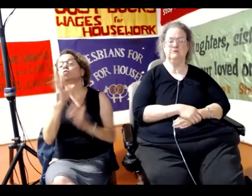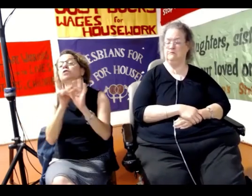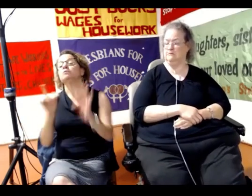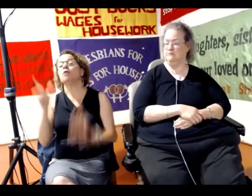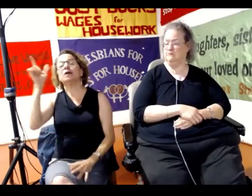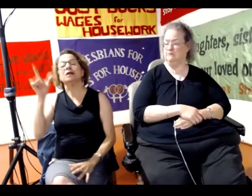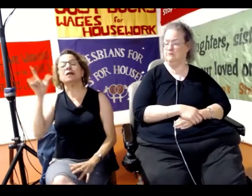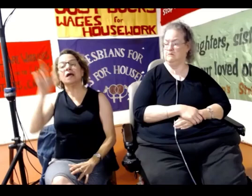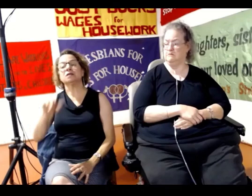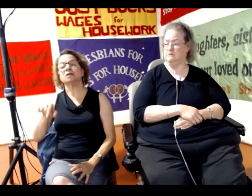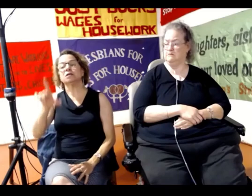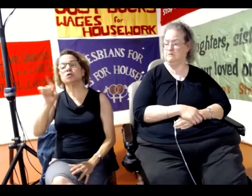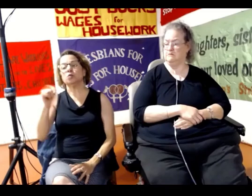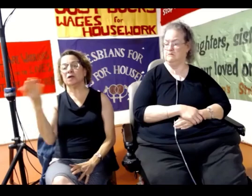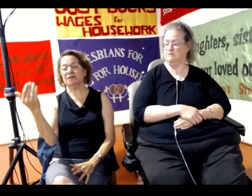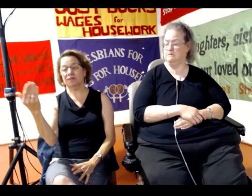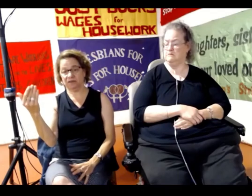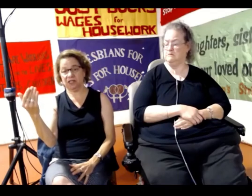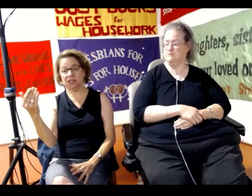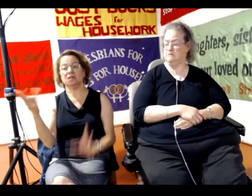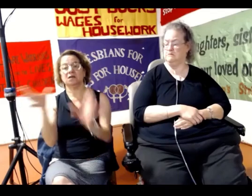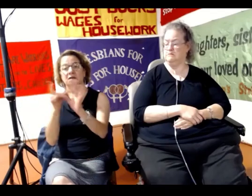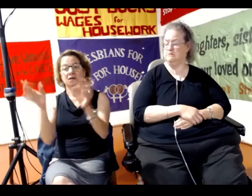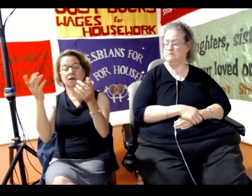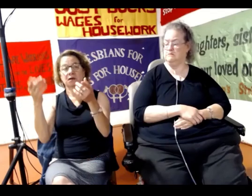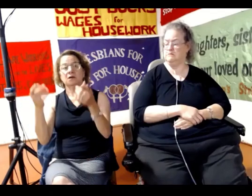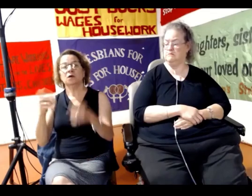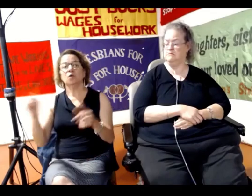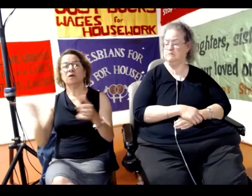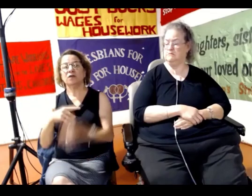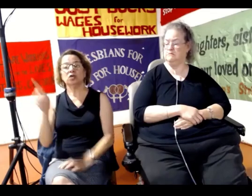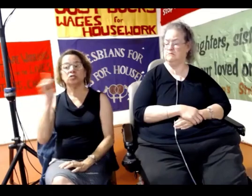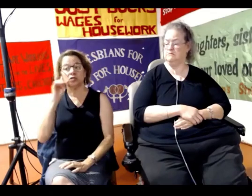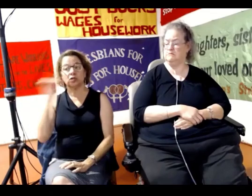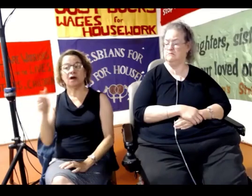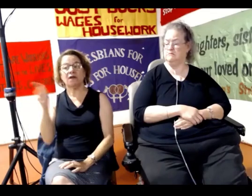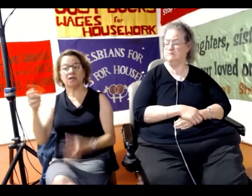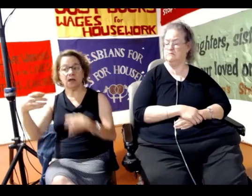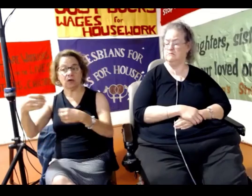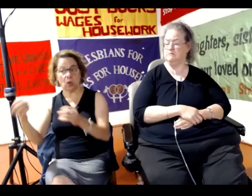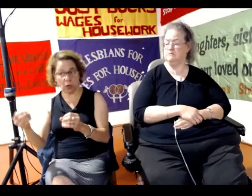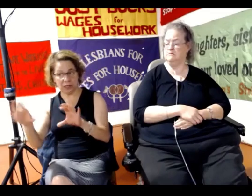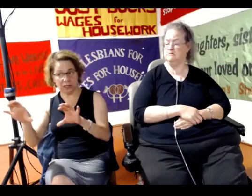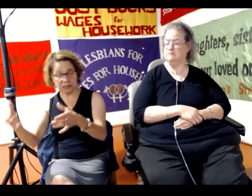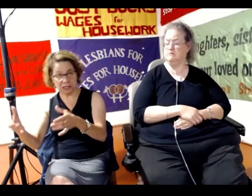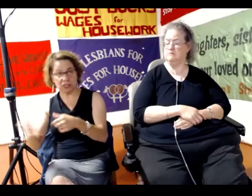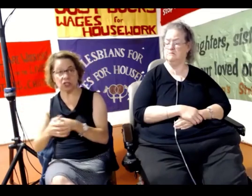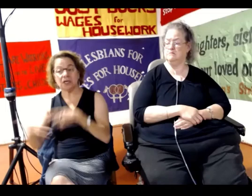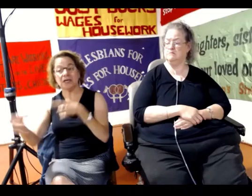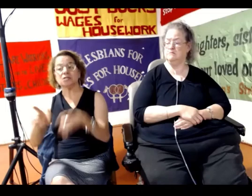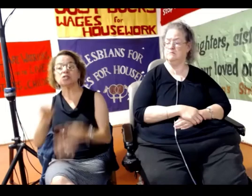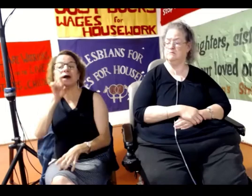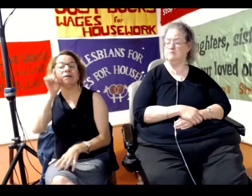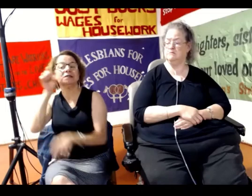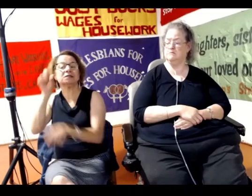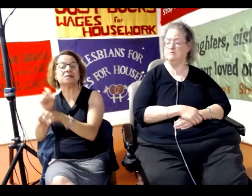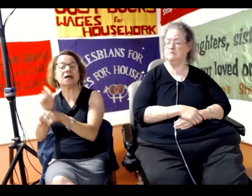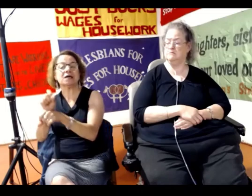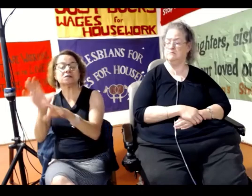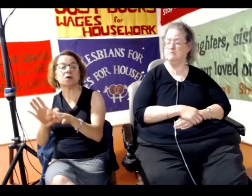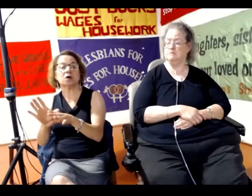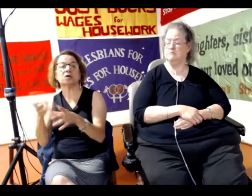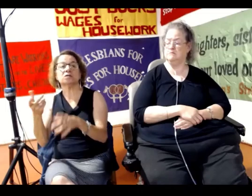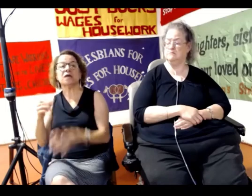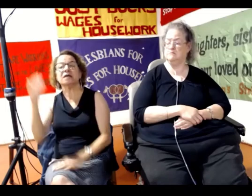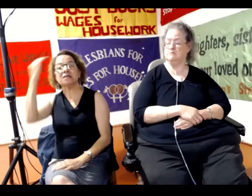2015 that we first heard of another organization describing sex workers as heads